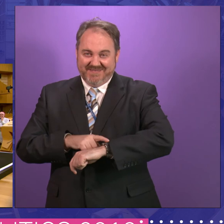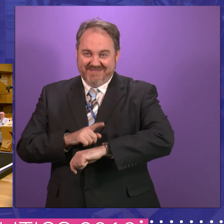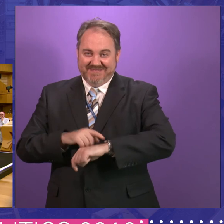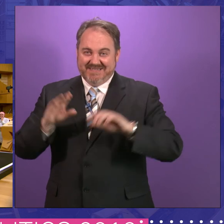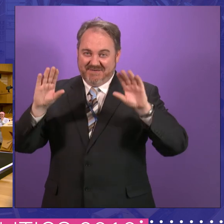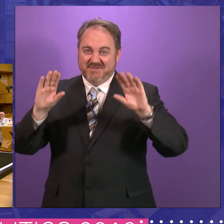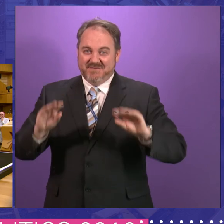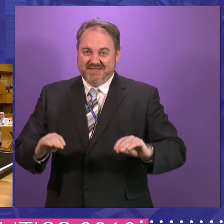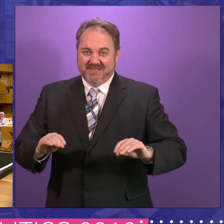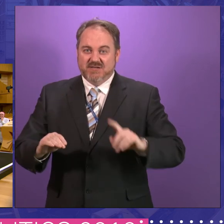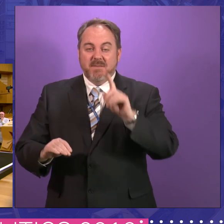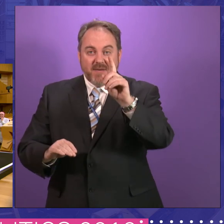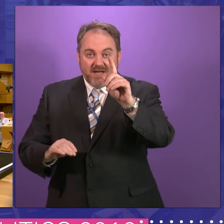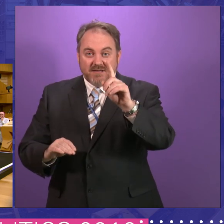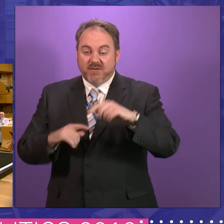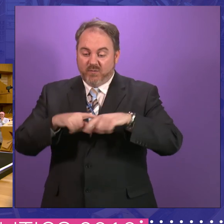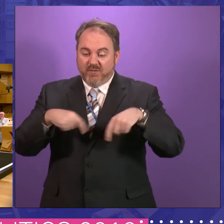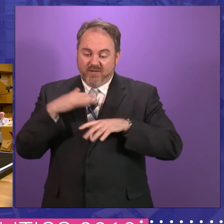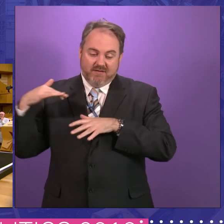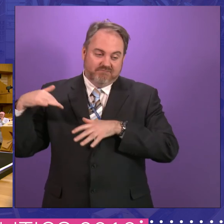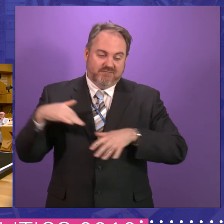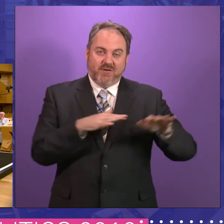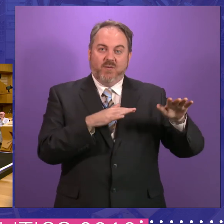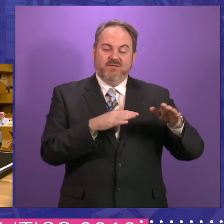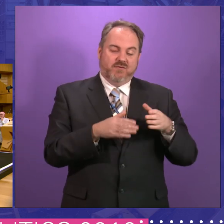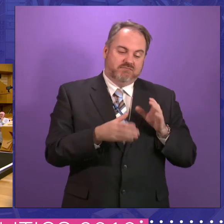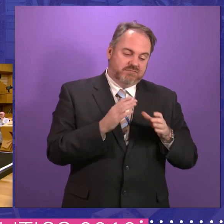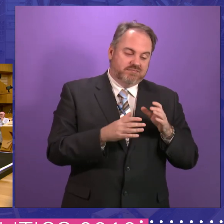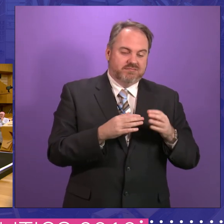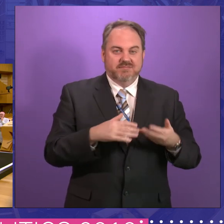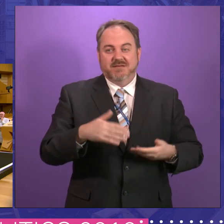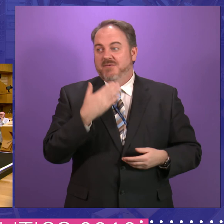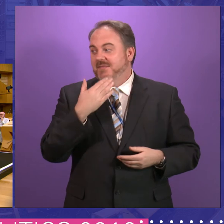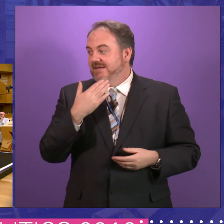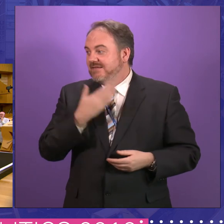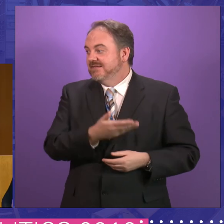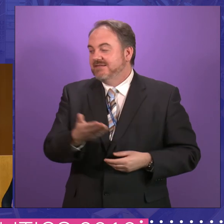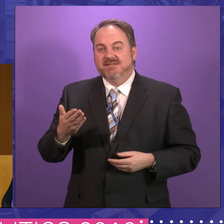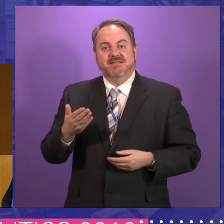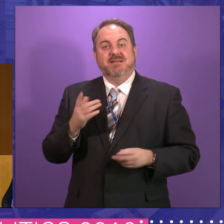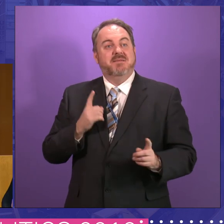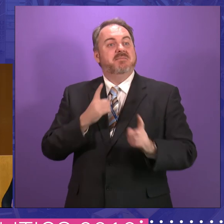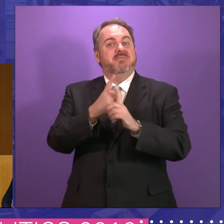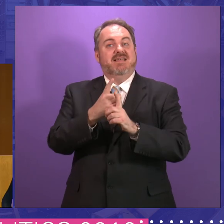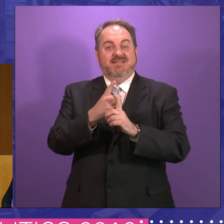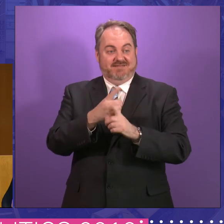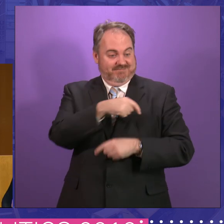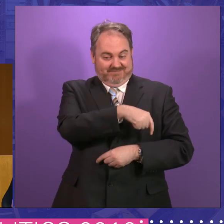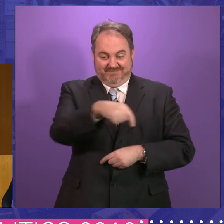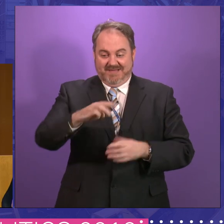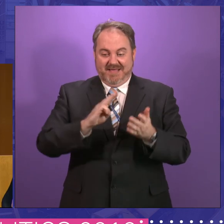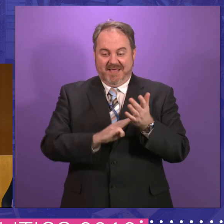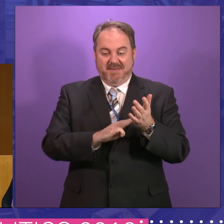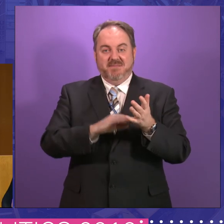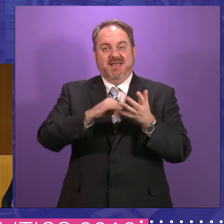we're going to adjourn downstairs. At which point, um, please grab one of the many politicians either on our panel in the room